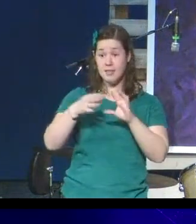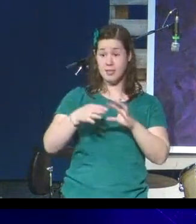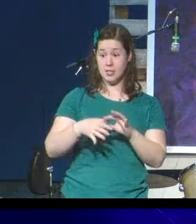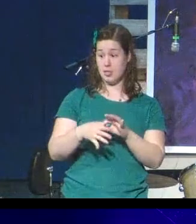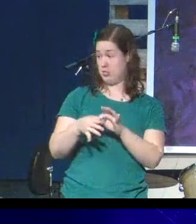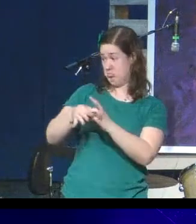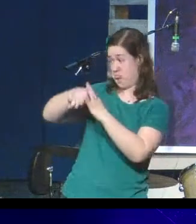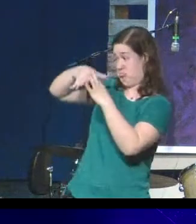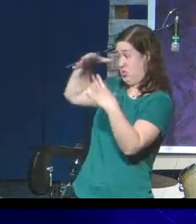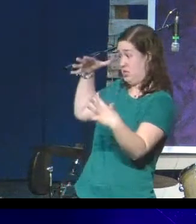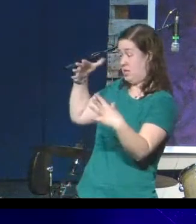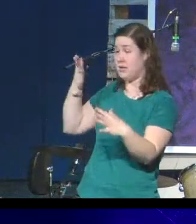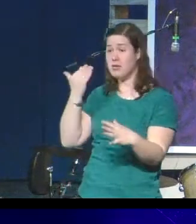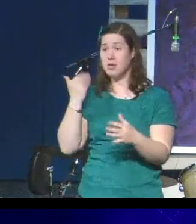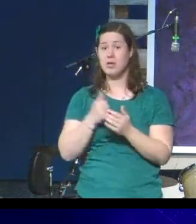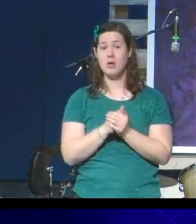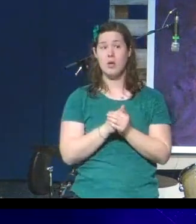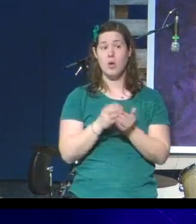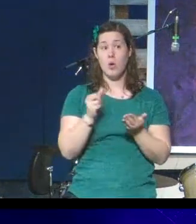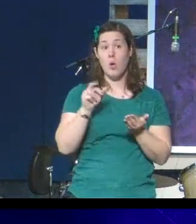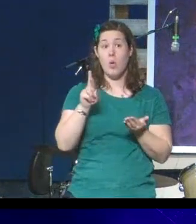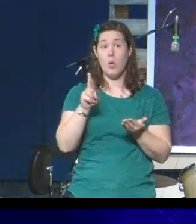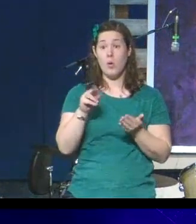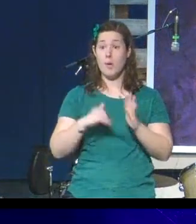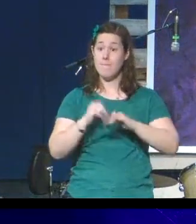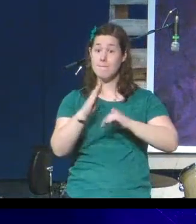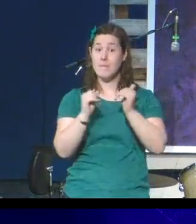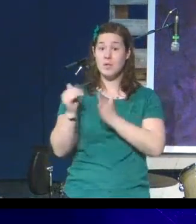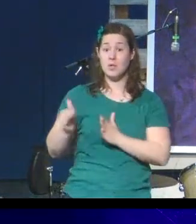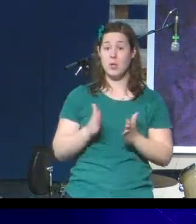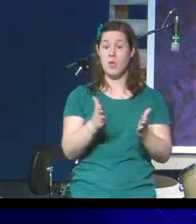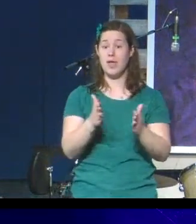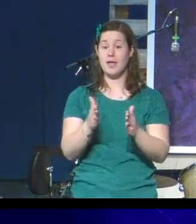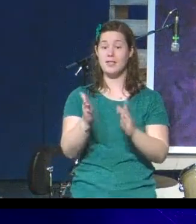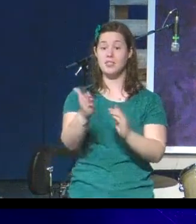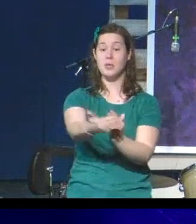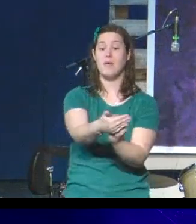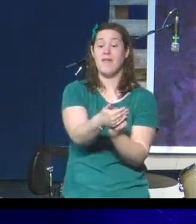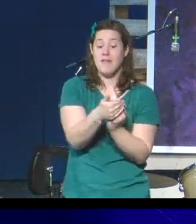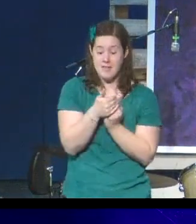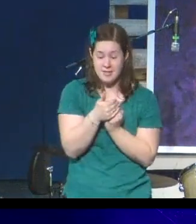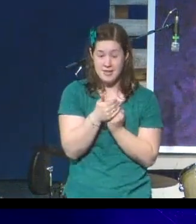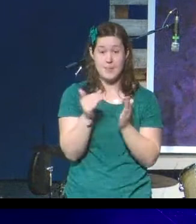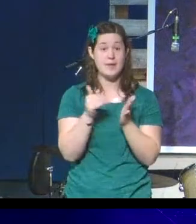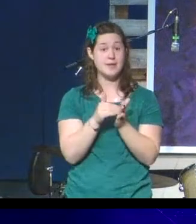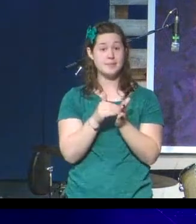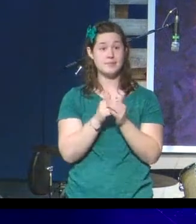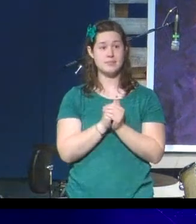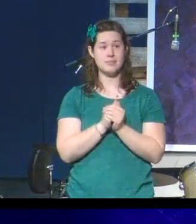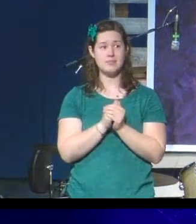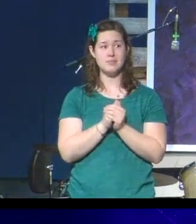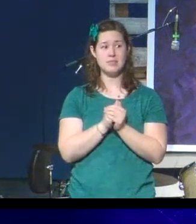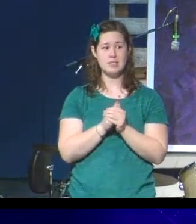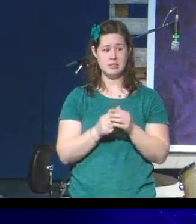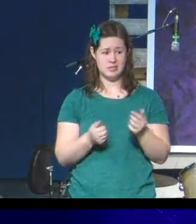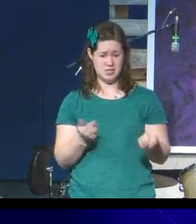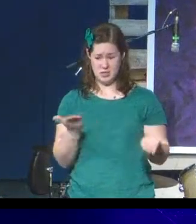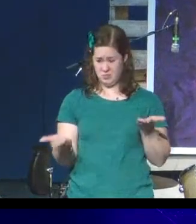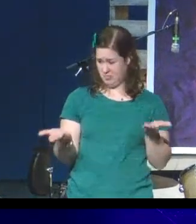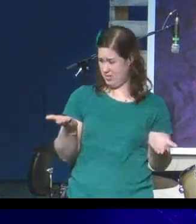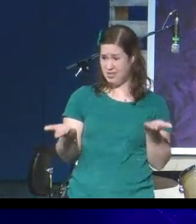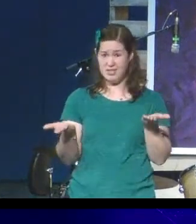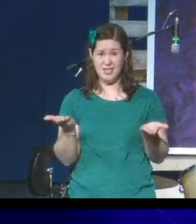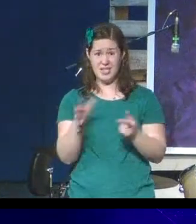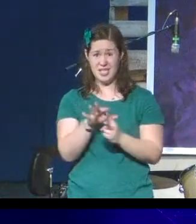in a way that they could reclaim it? Is either scenario really all that healthy, and maybe